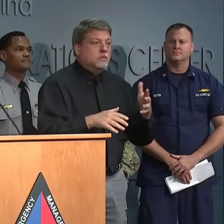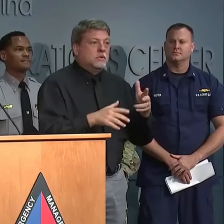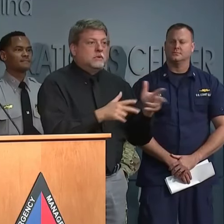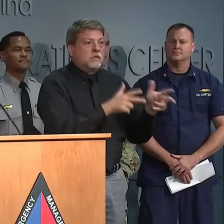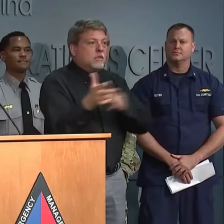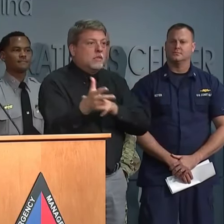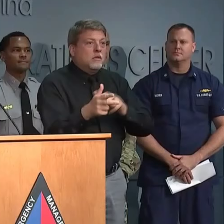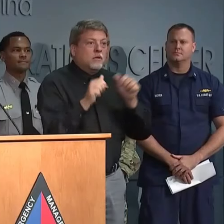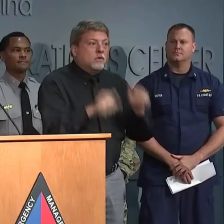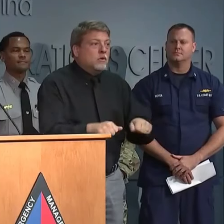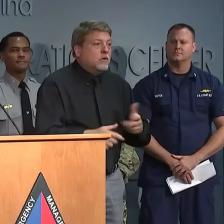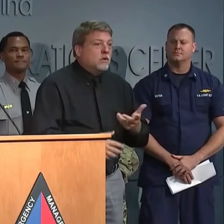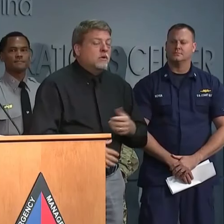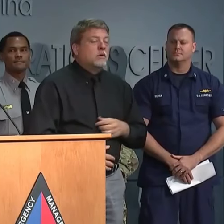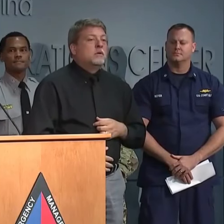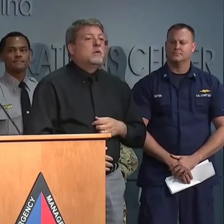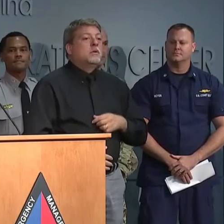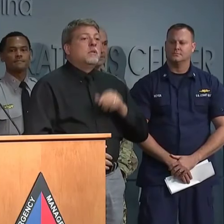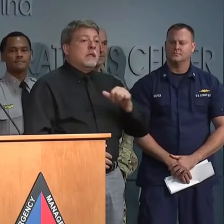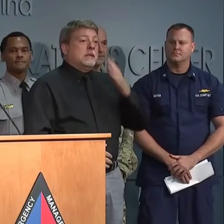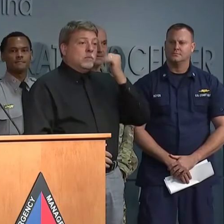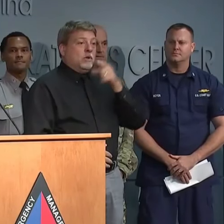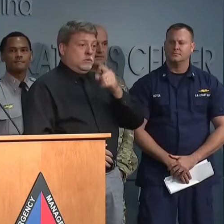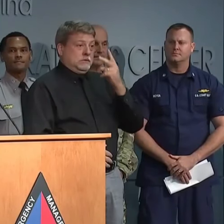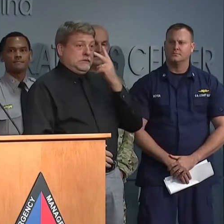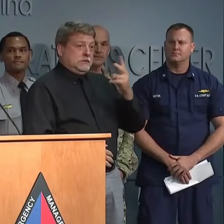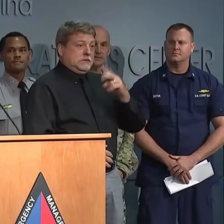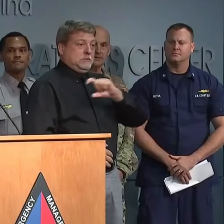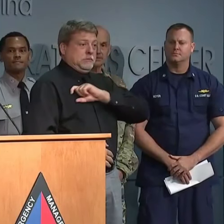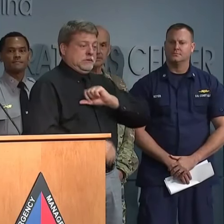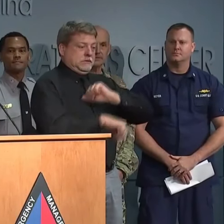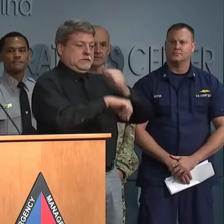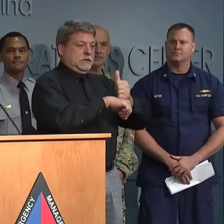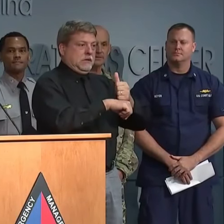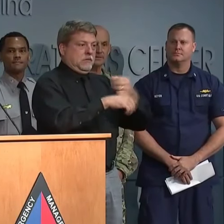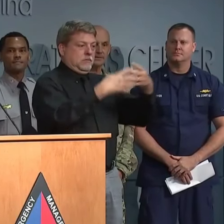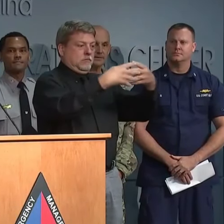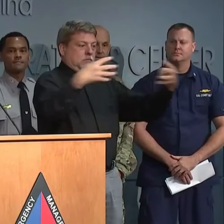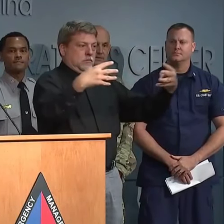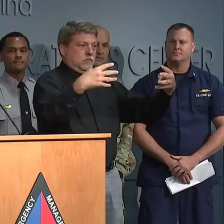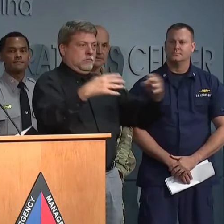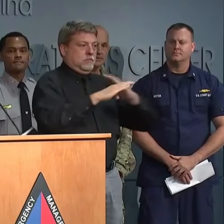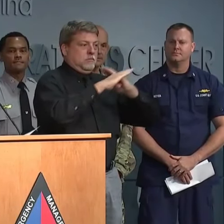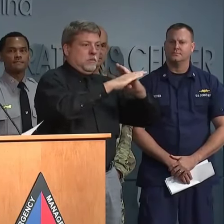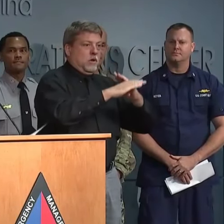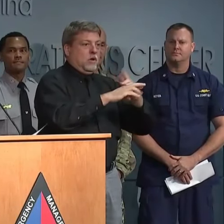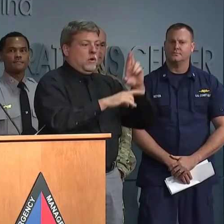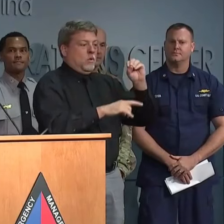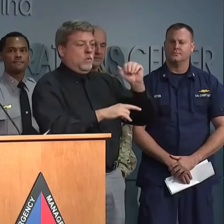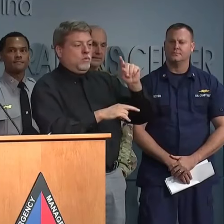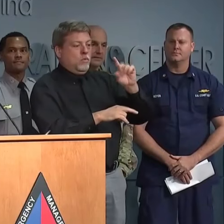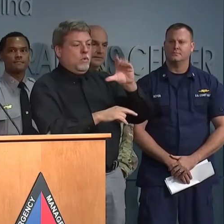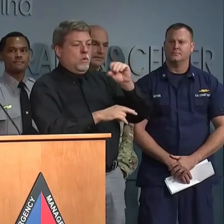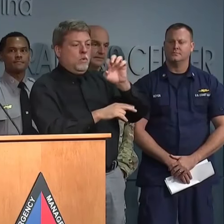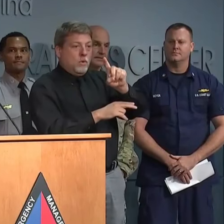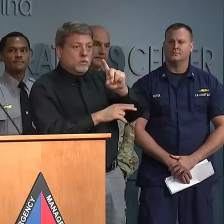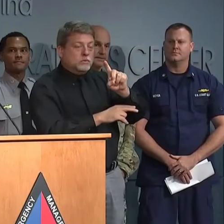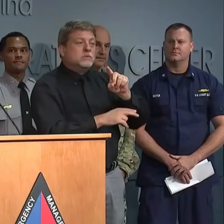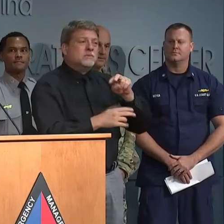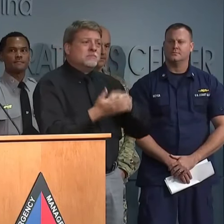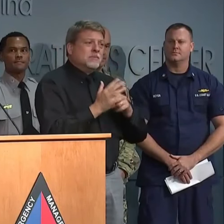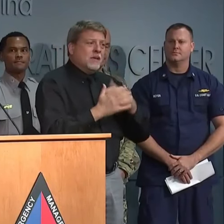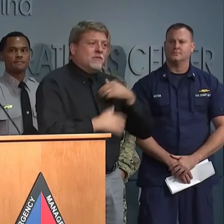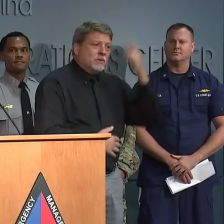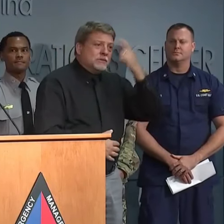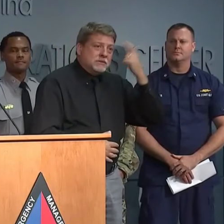Barricades on roads are there for your safety so don't drive around them. Don't put your life or the lives of